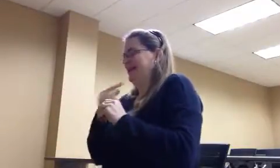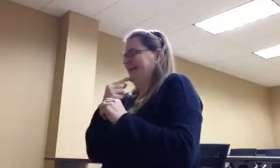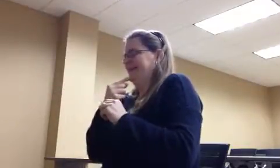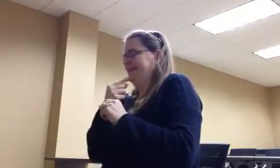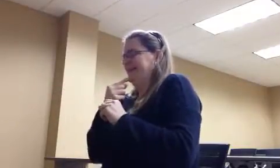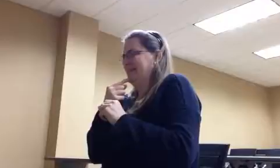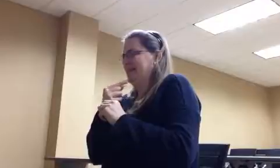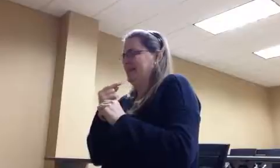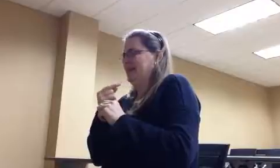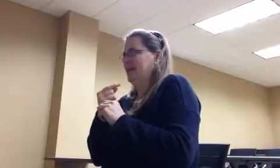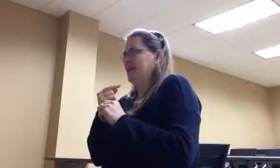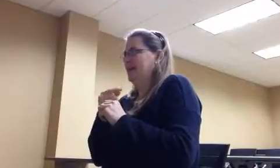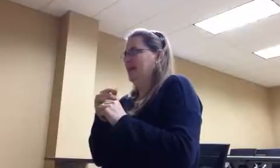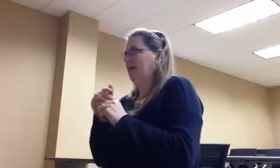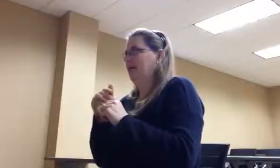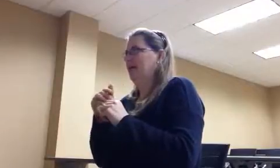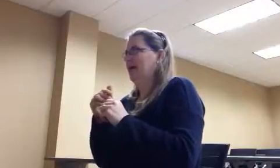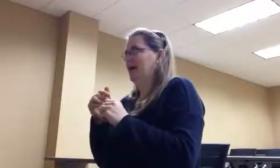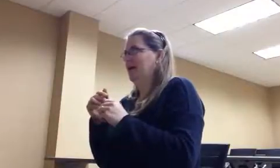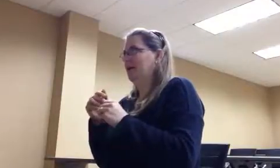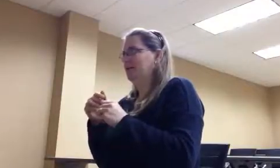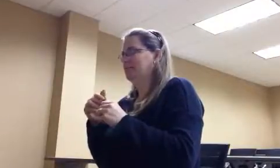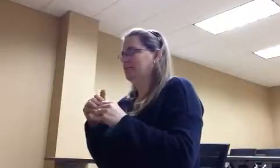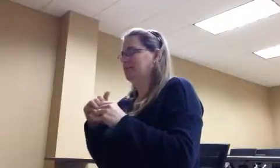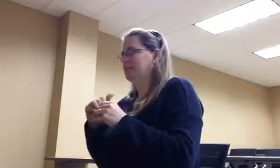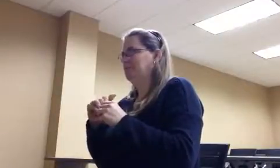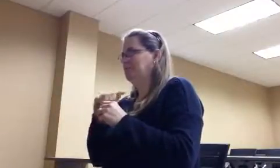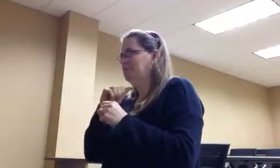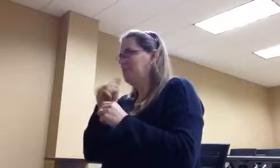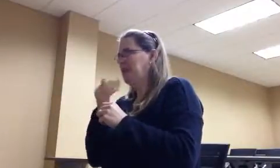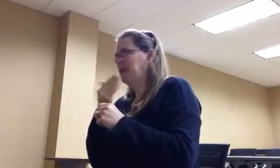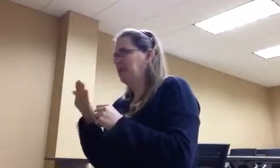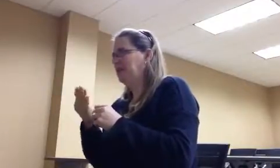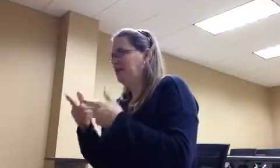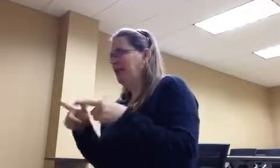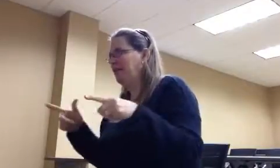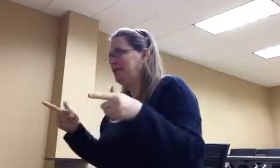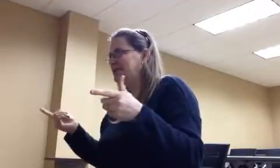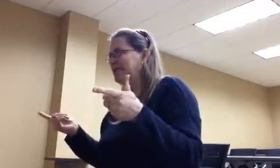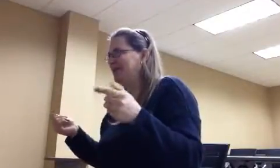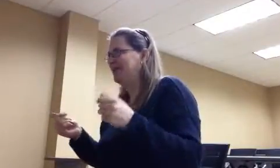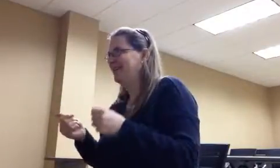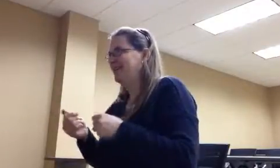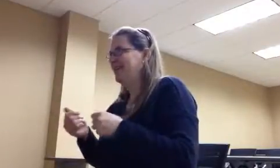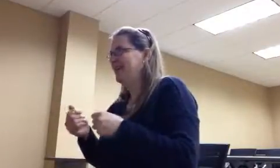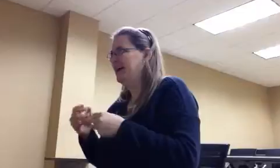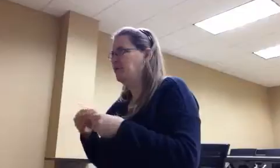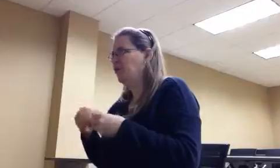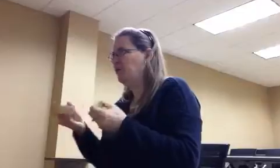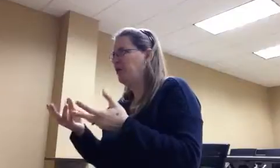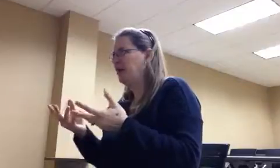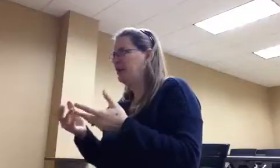There are no cuss words. There's only appropriate language allowed. So tell them something that you did this summer. This summer I...